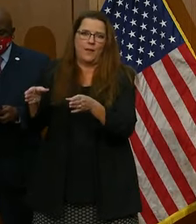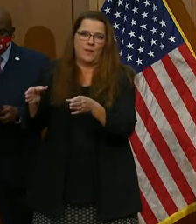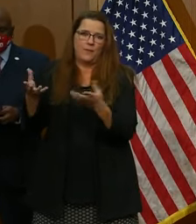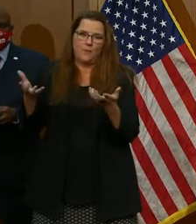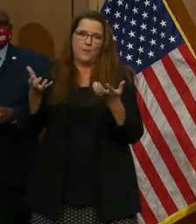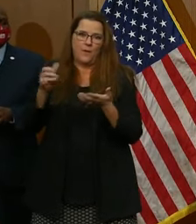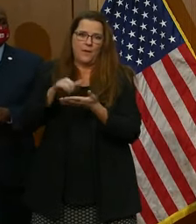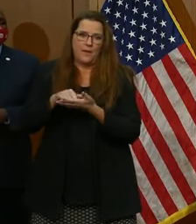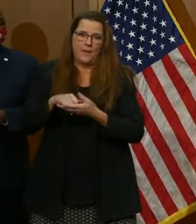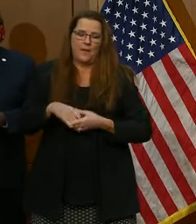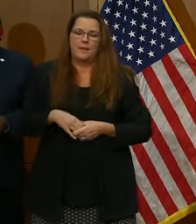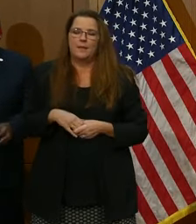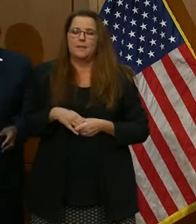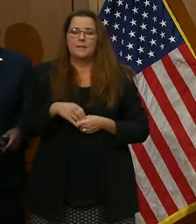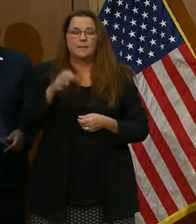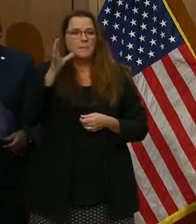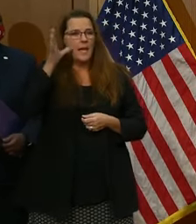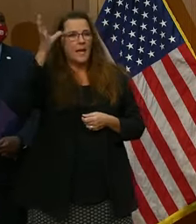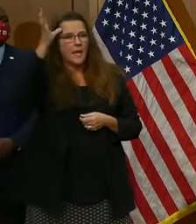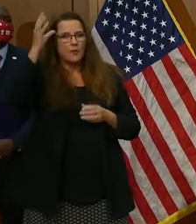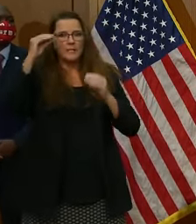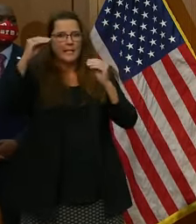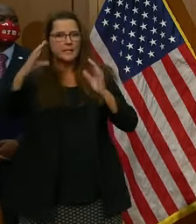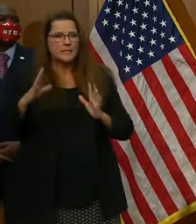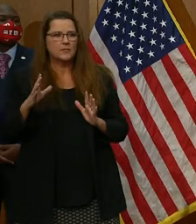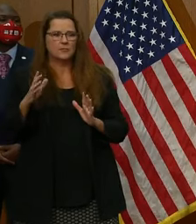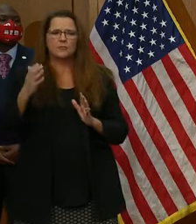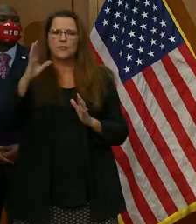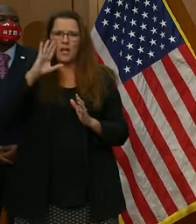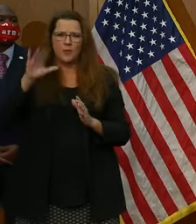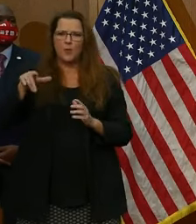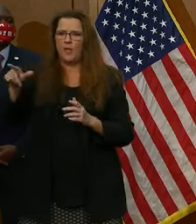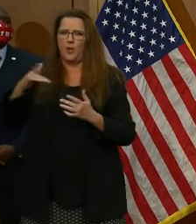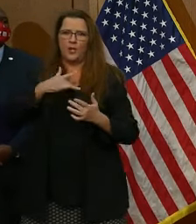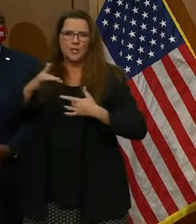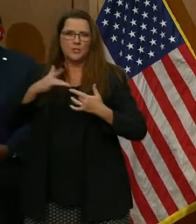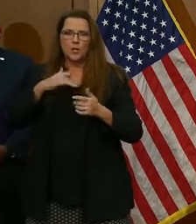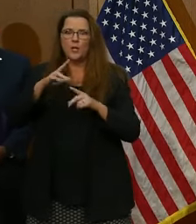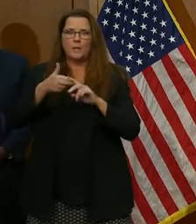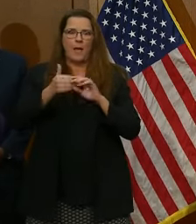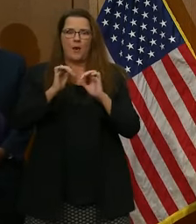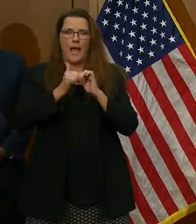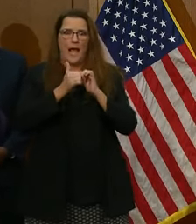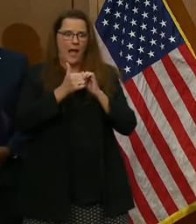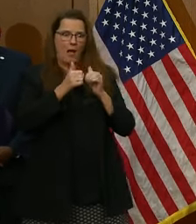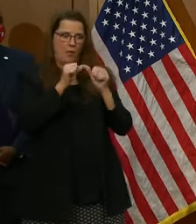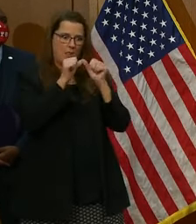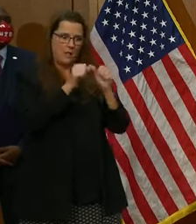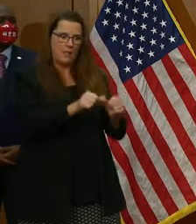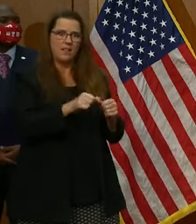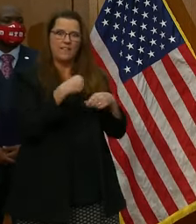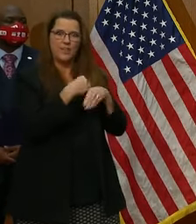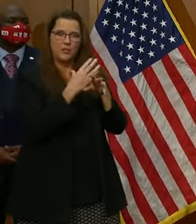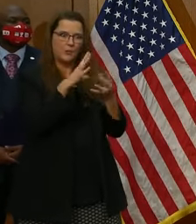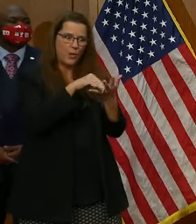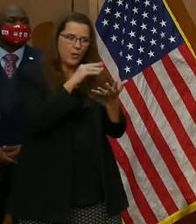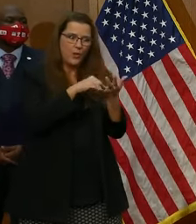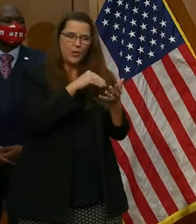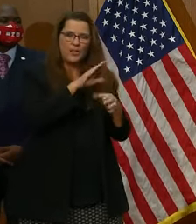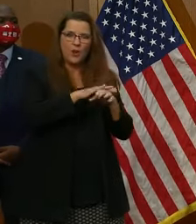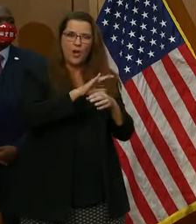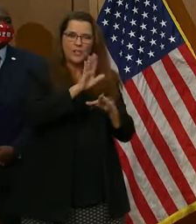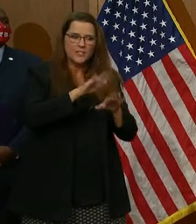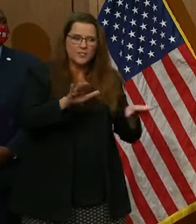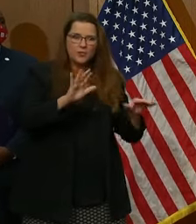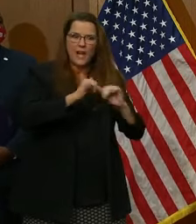parents and teachers are concerned about the long-term effects of virtual learning on children. You're worried that they're not doing